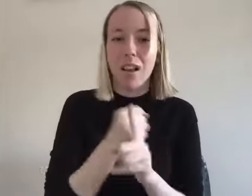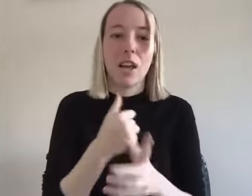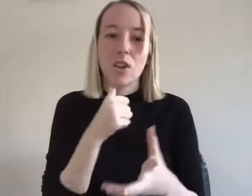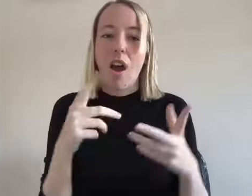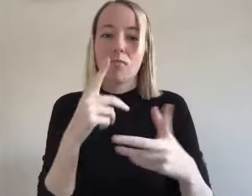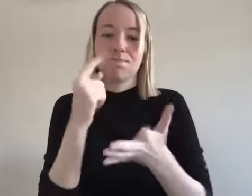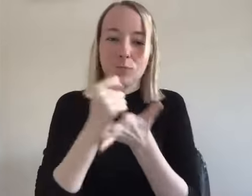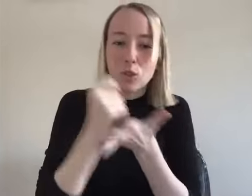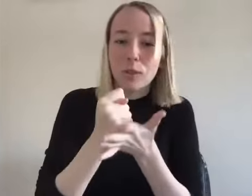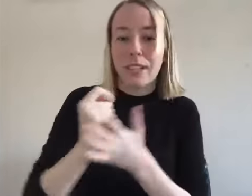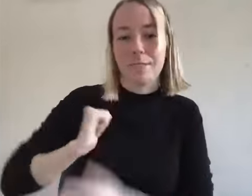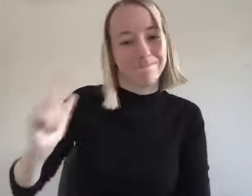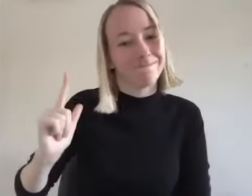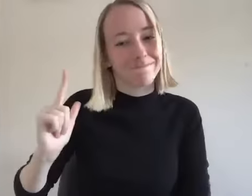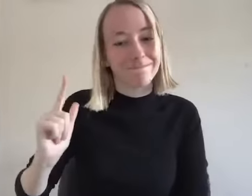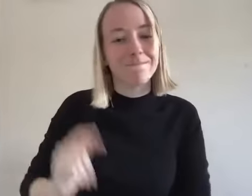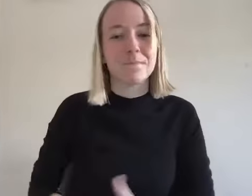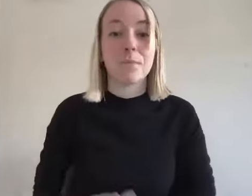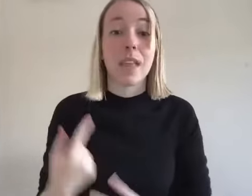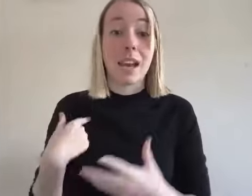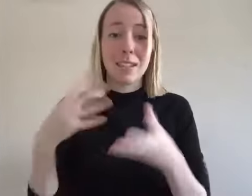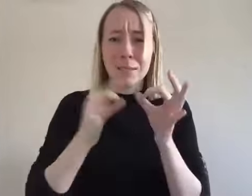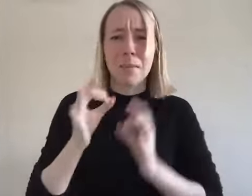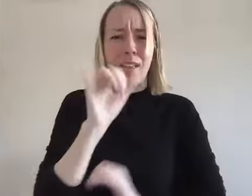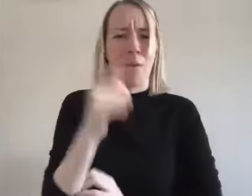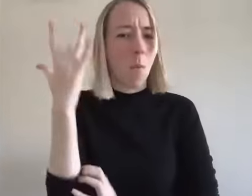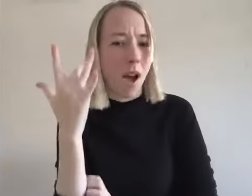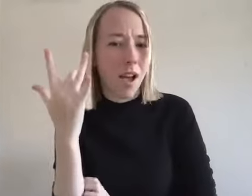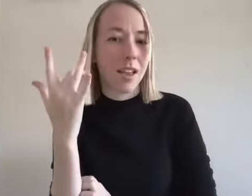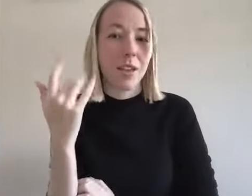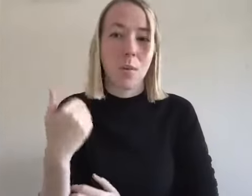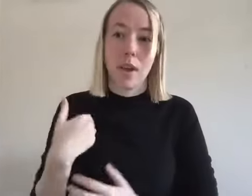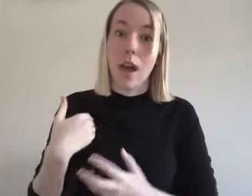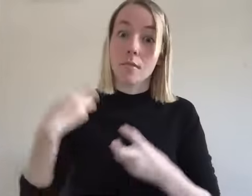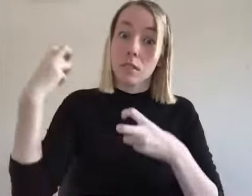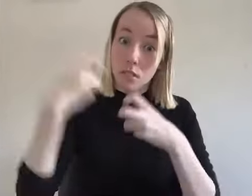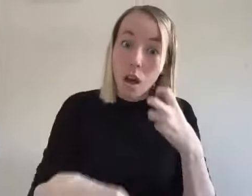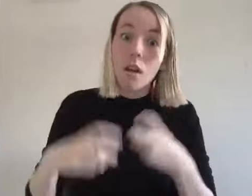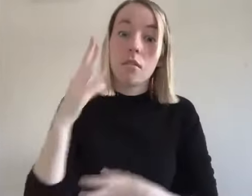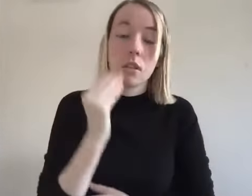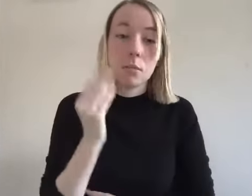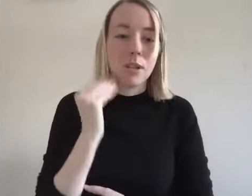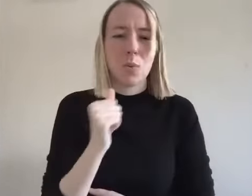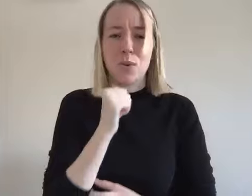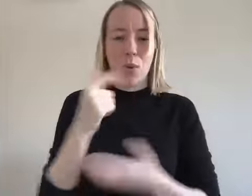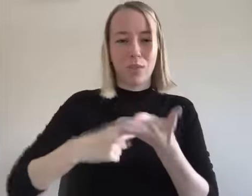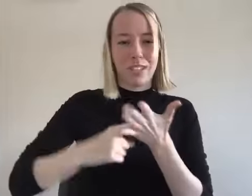me an untreated alan on very specifically and i say that because a lot of us in alan on have a hard time you know we don't talk about our own